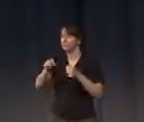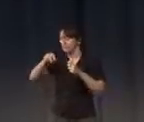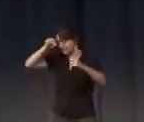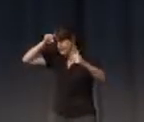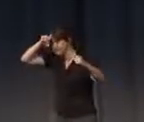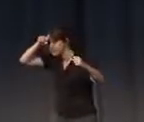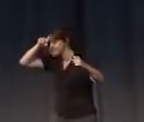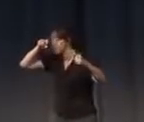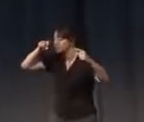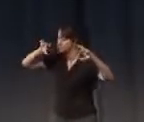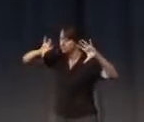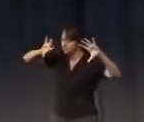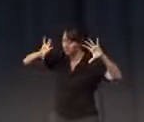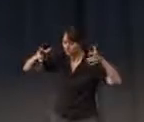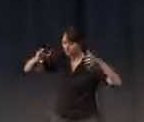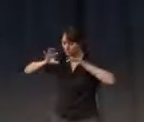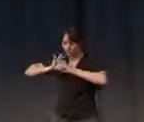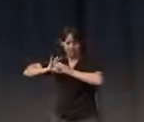solidarity.